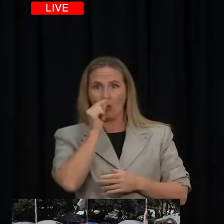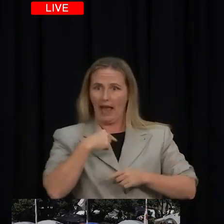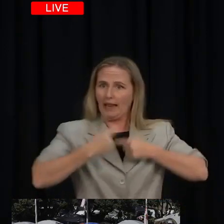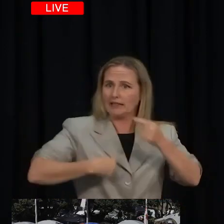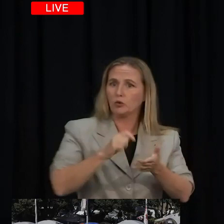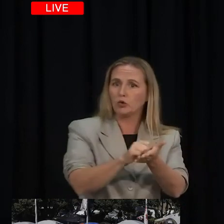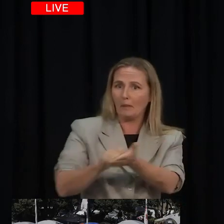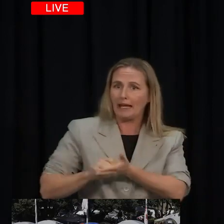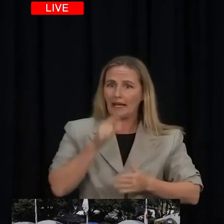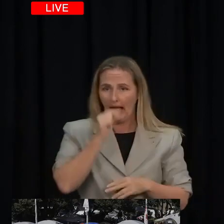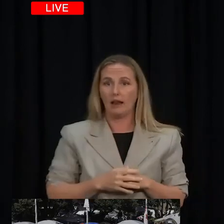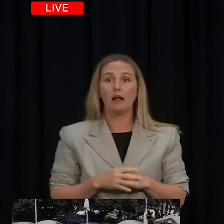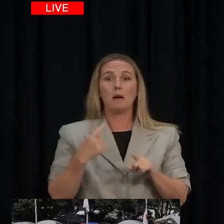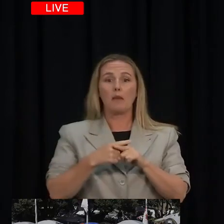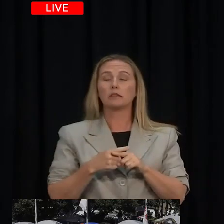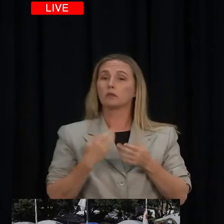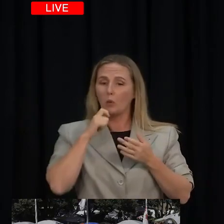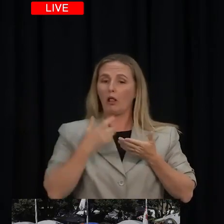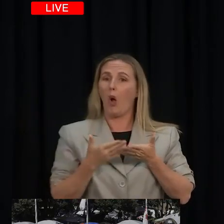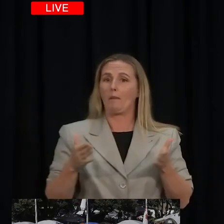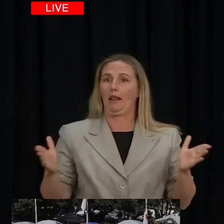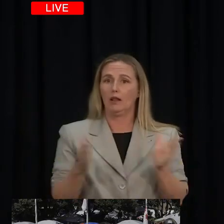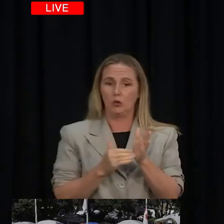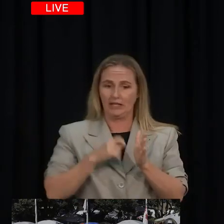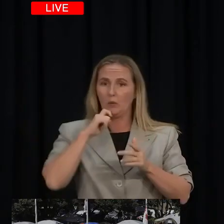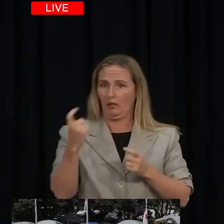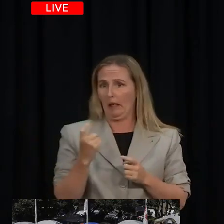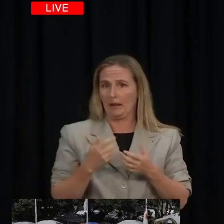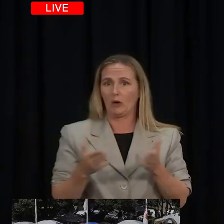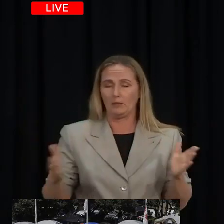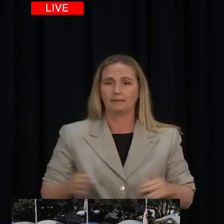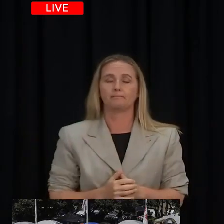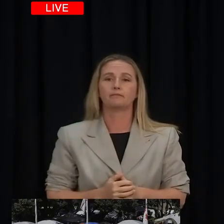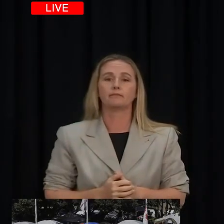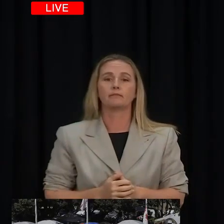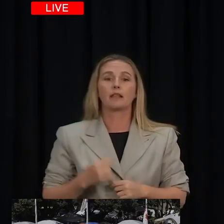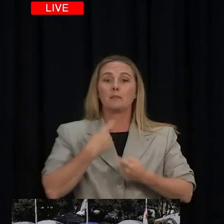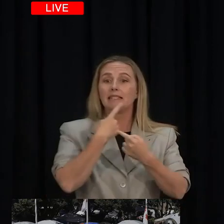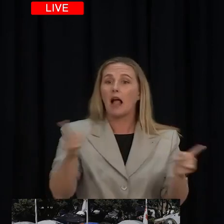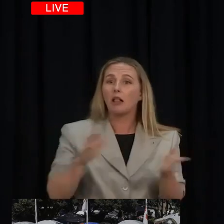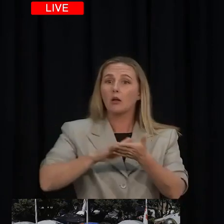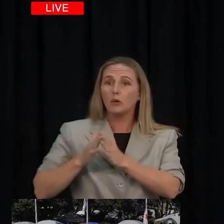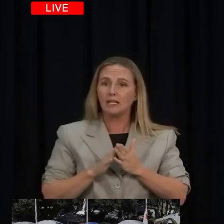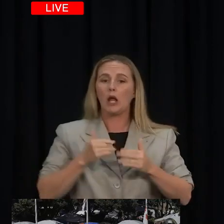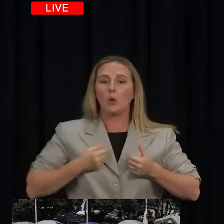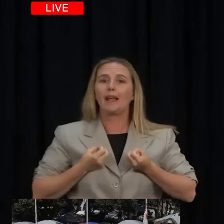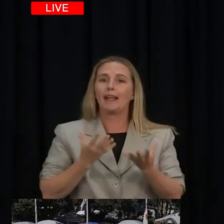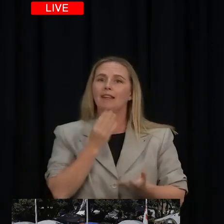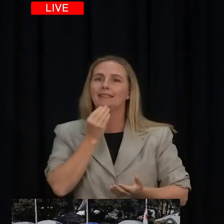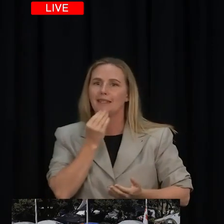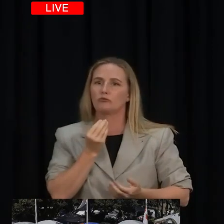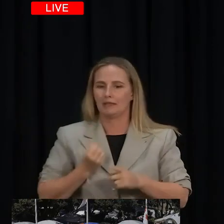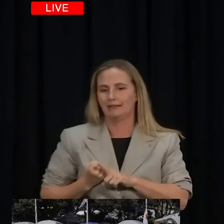the borders progressively more open. So my message to the business community is that we are providing temporary support to get through this phase.